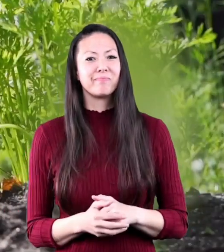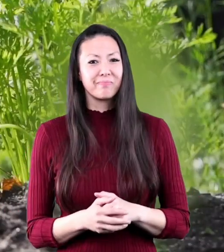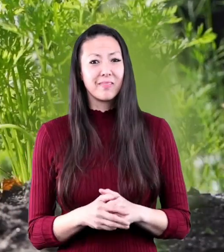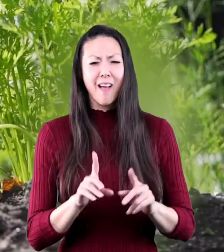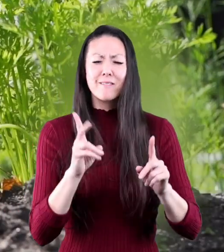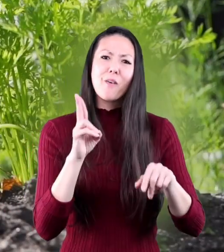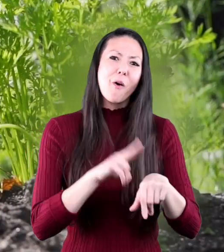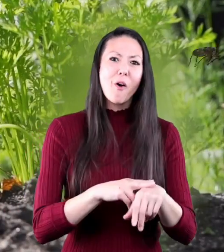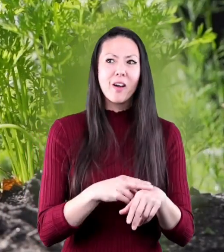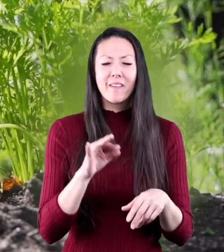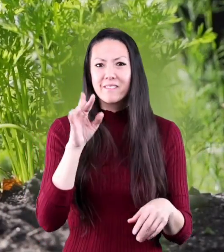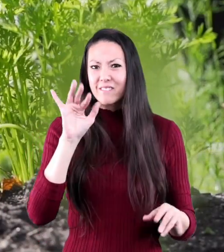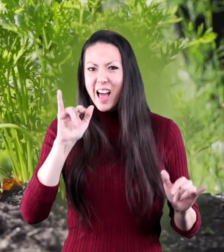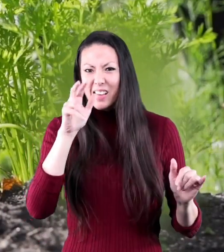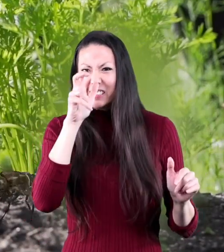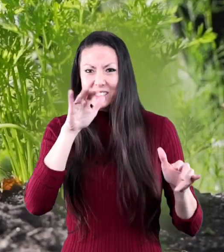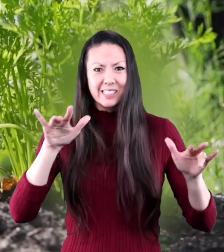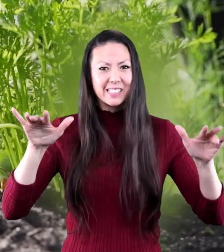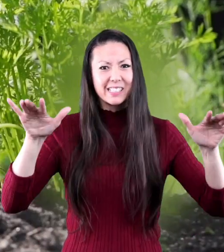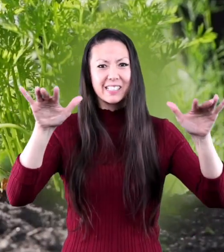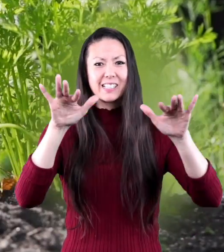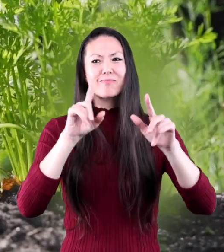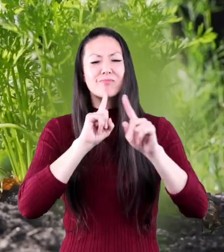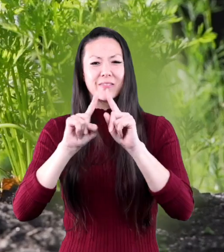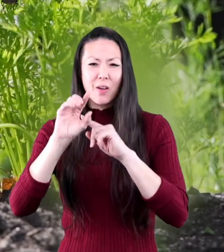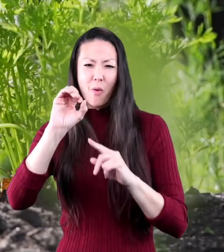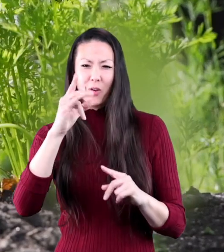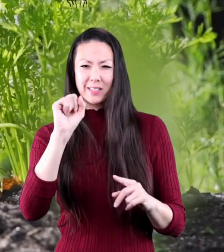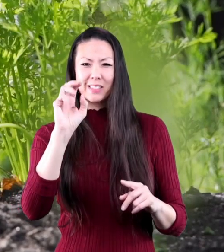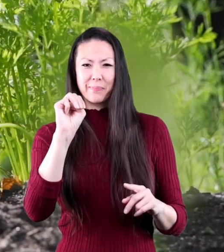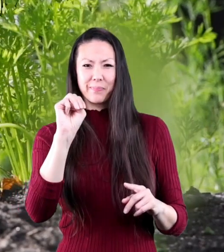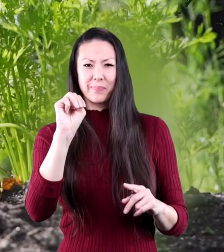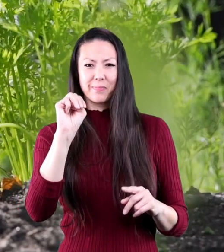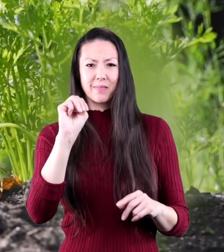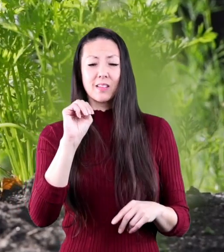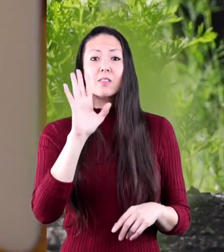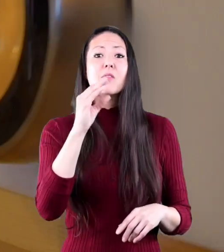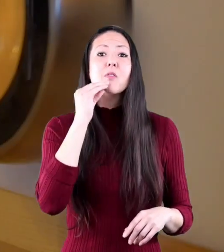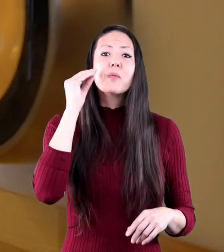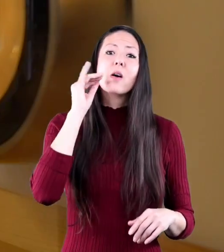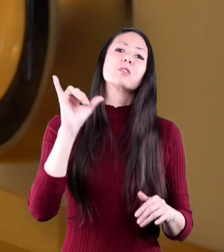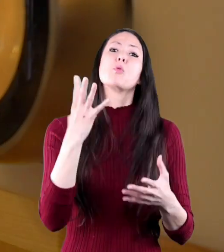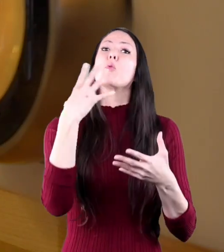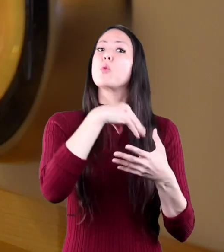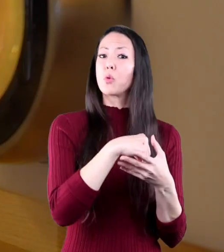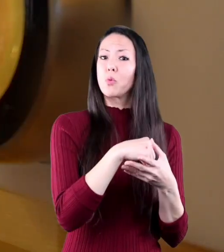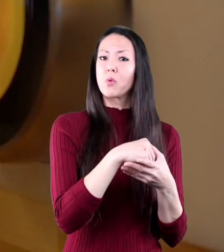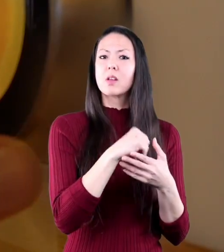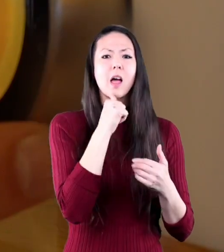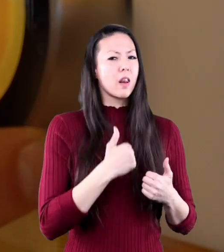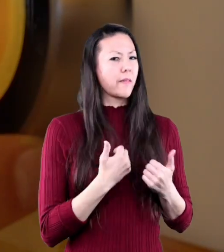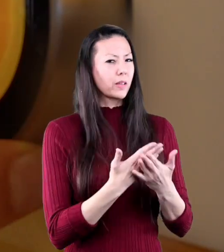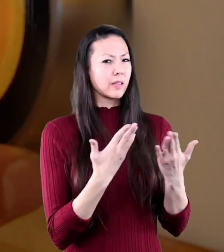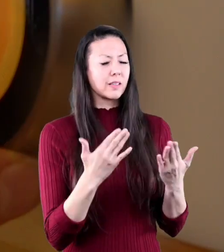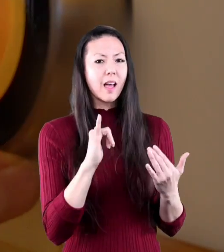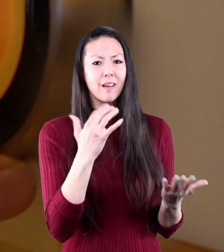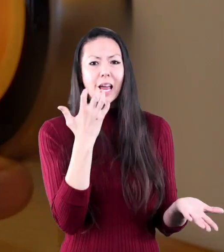and of course pesky flies or other organisms your home also includes non-living things like